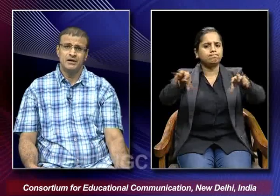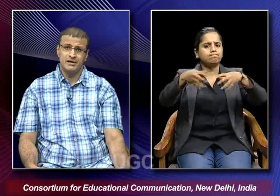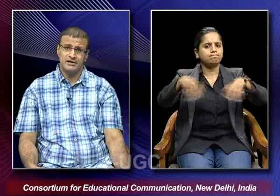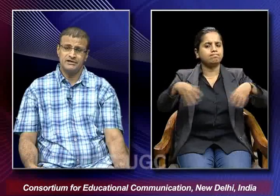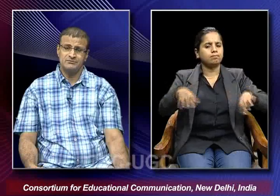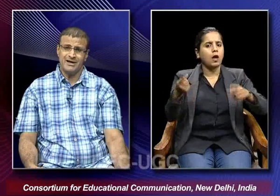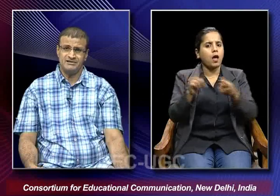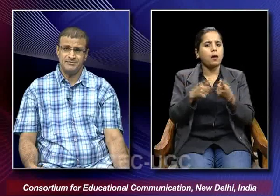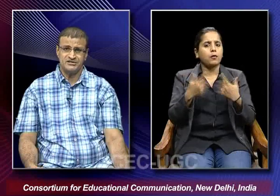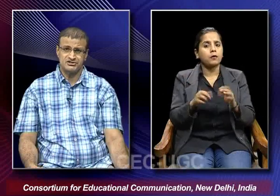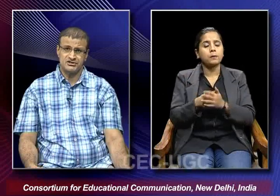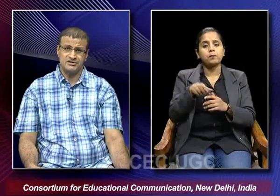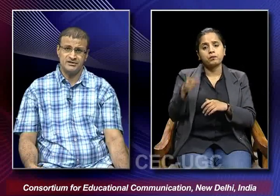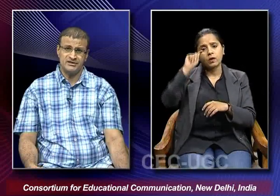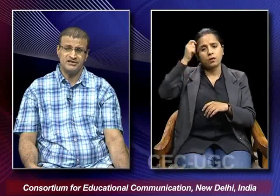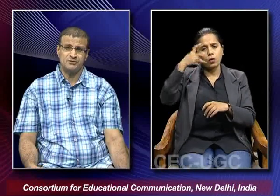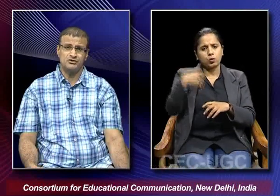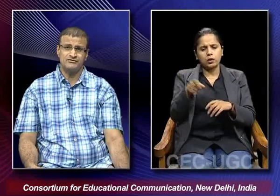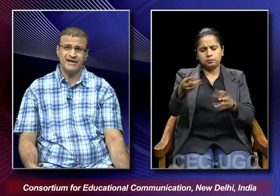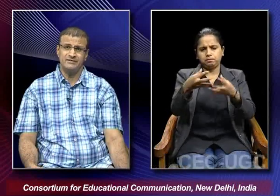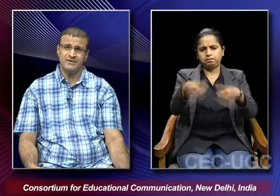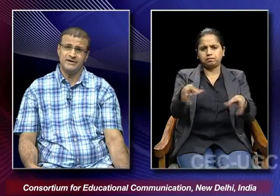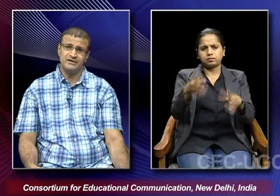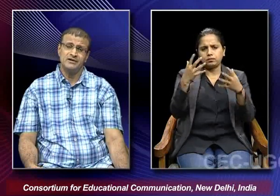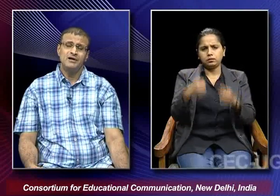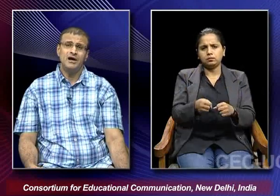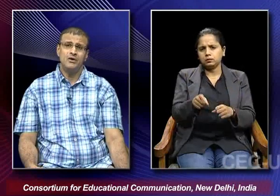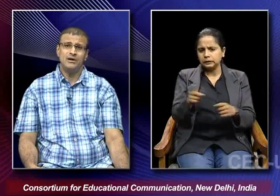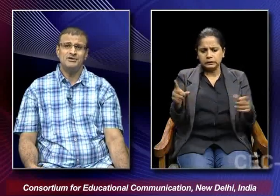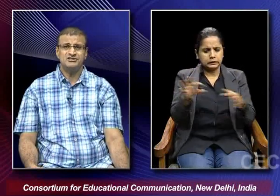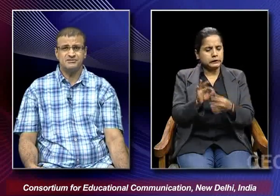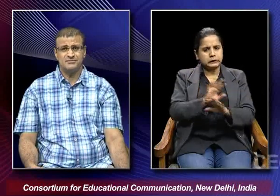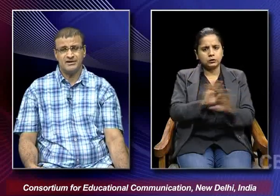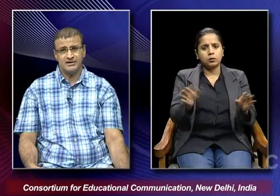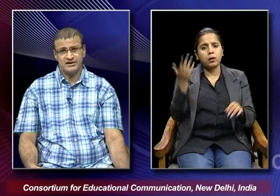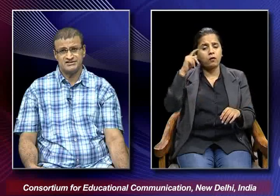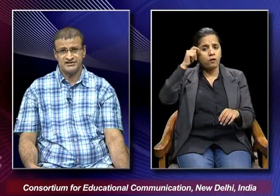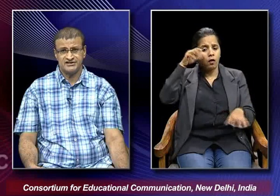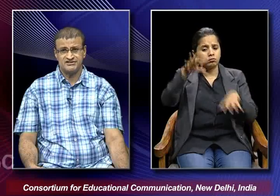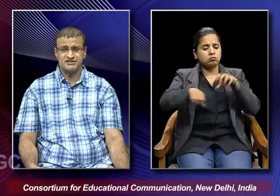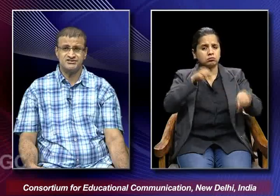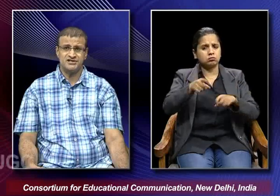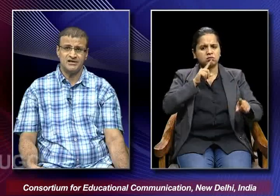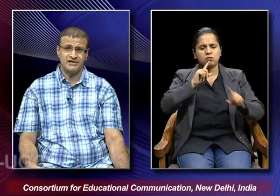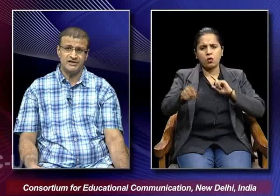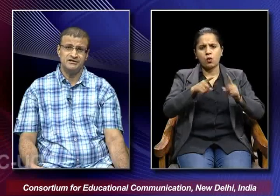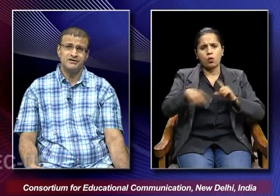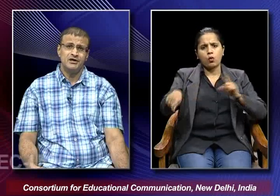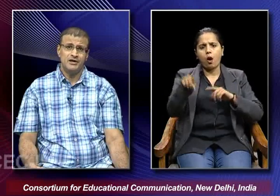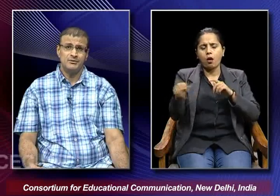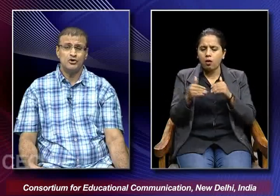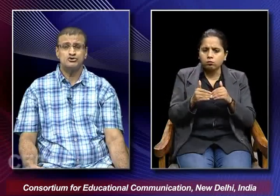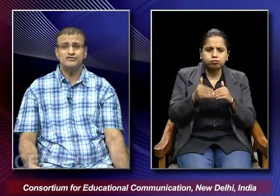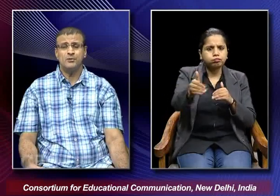created by the british in at that point of time and how communalism has raised its ugly head